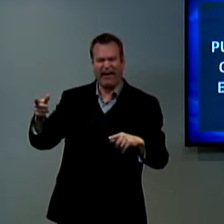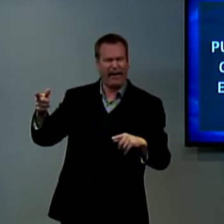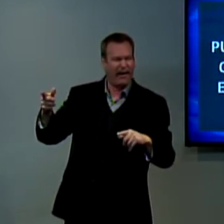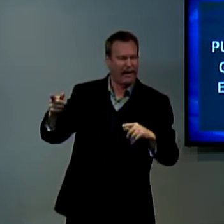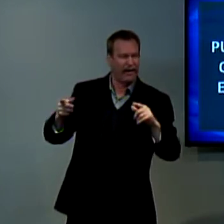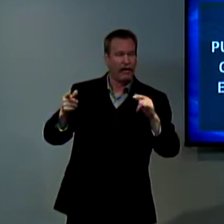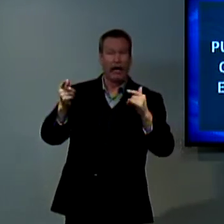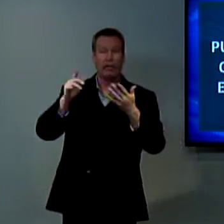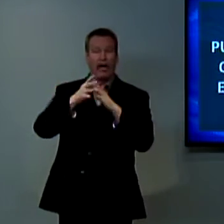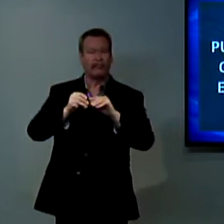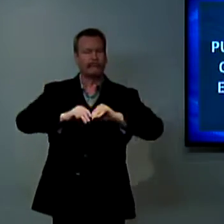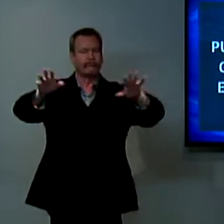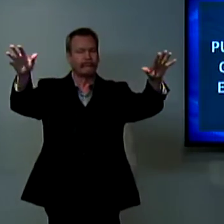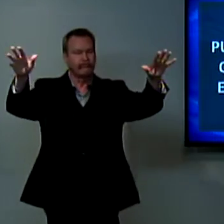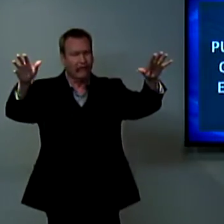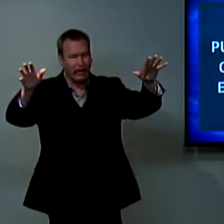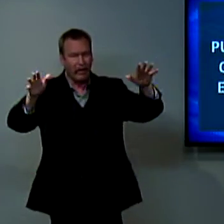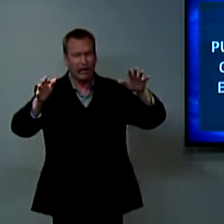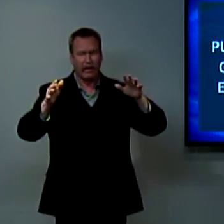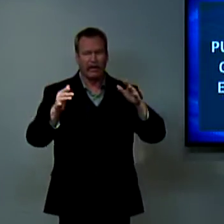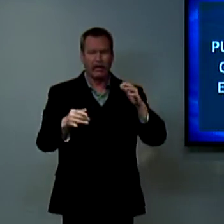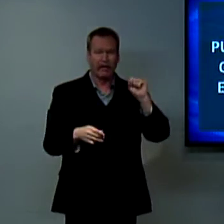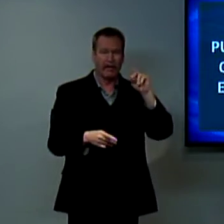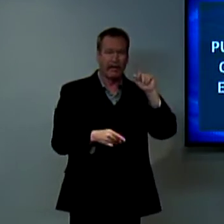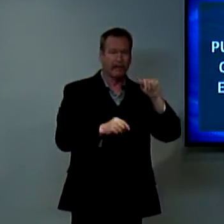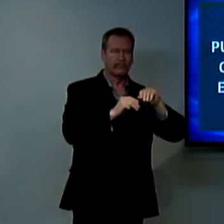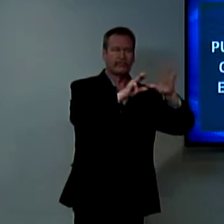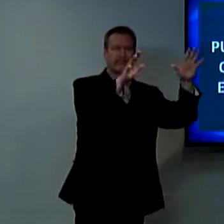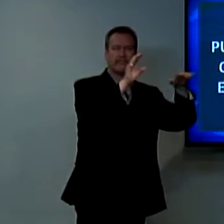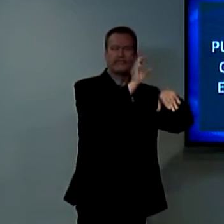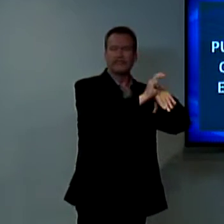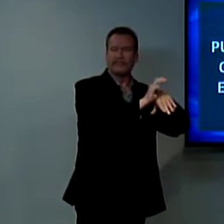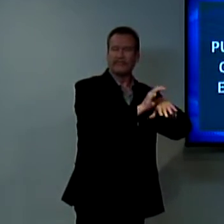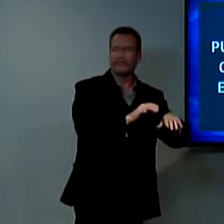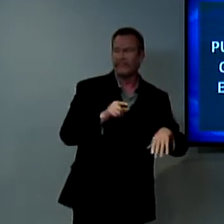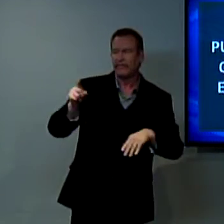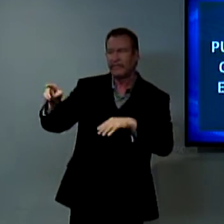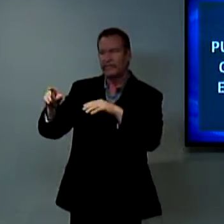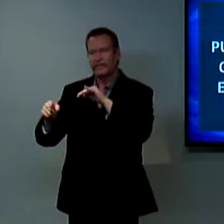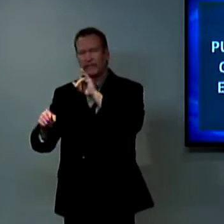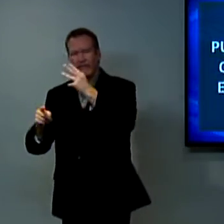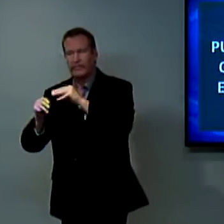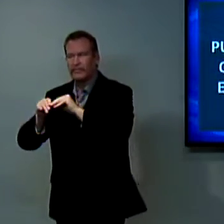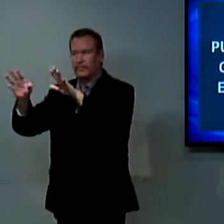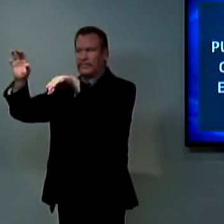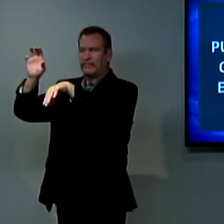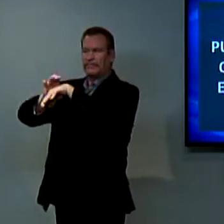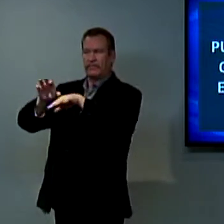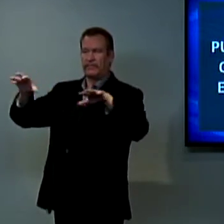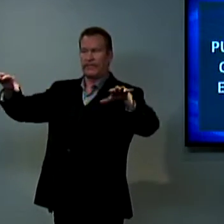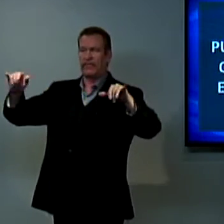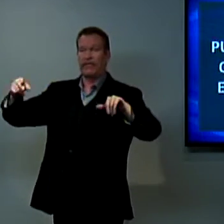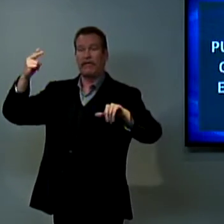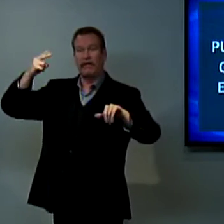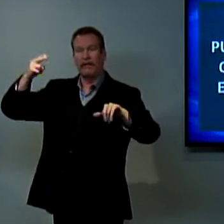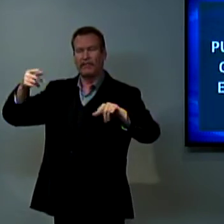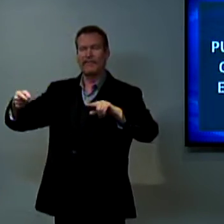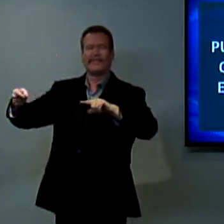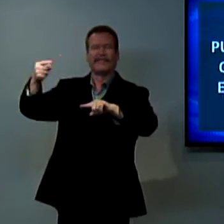they kept making all these predictions and spreading it in their followers and different churches, um, said that Jesus